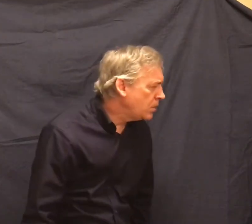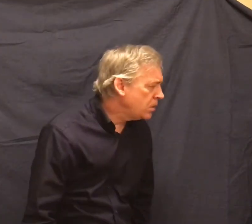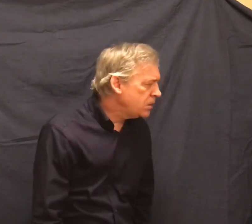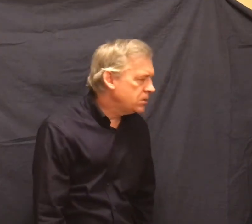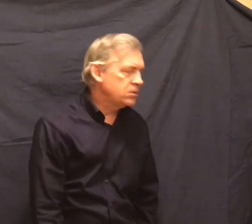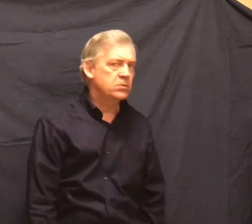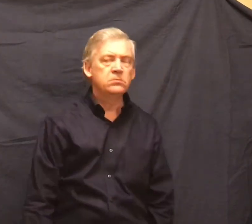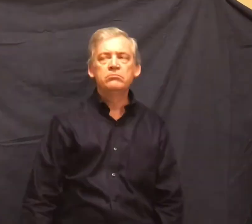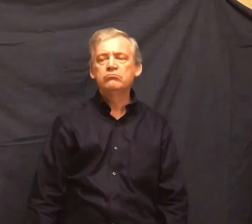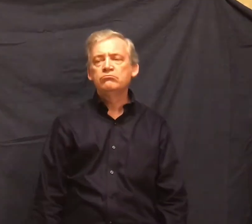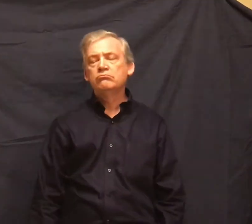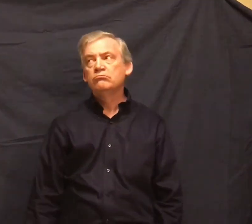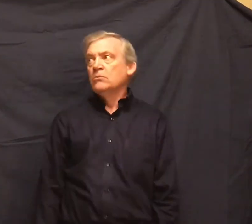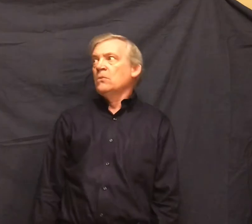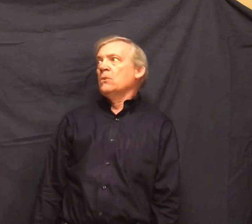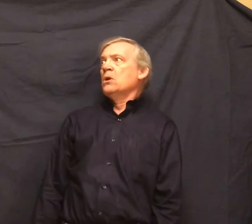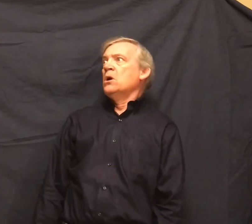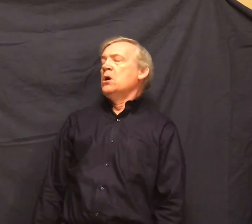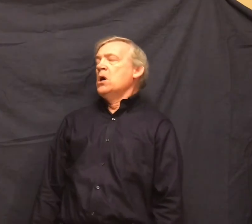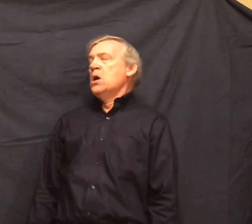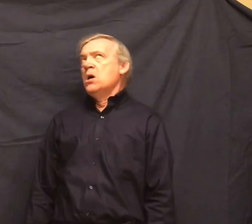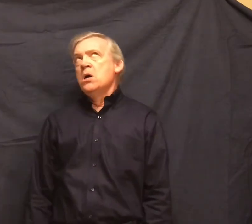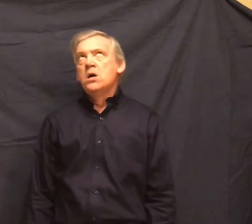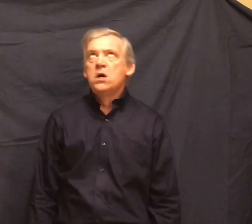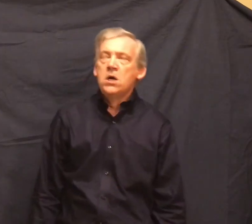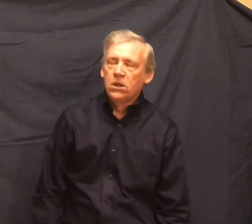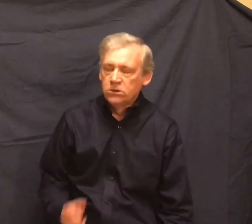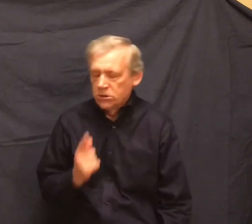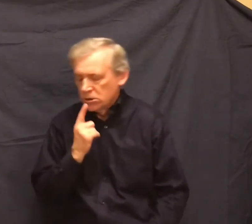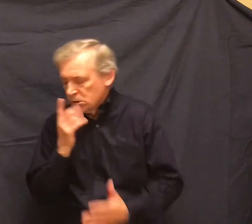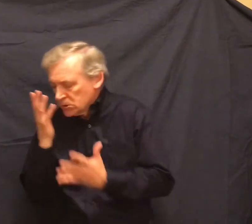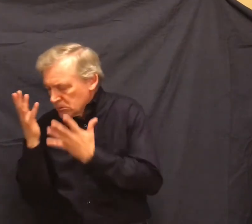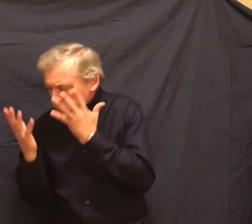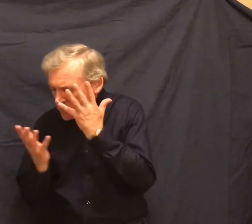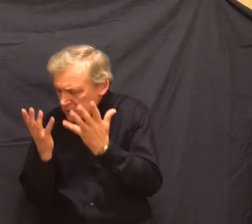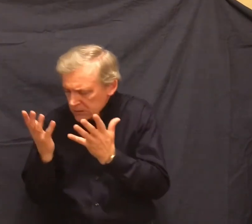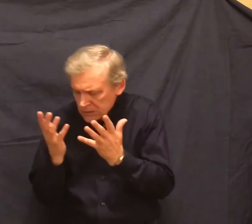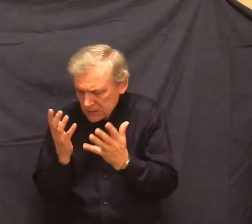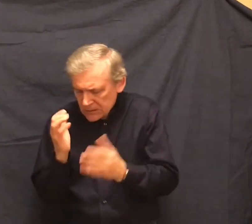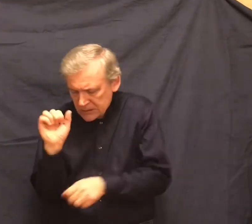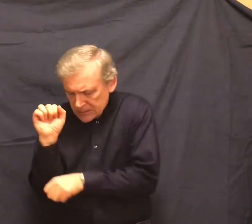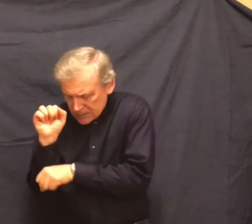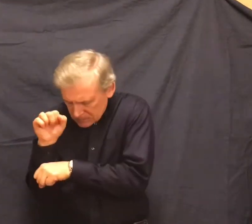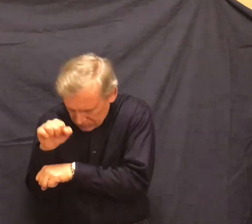Lenny looked startled and then embarrassed and hit his face against his knees. I forgot again.